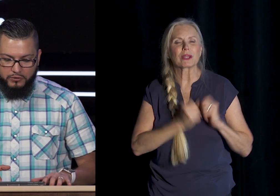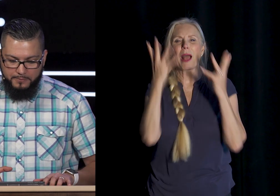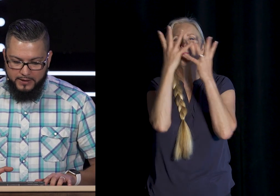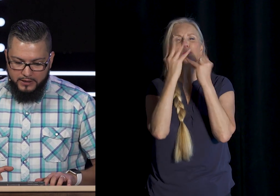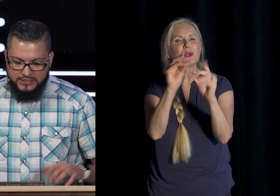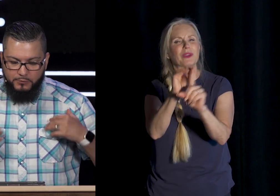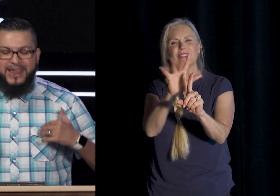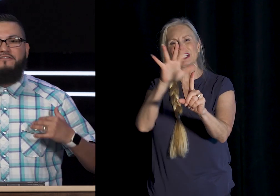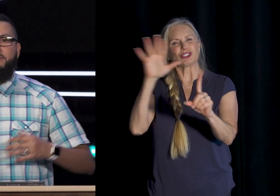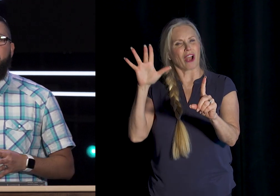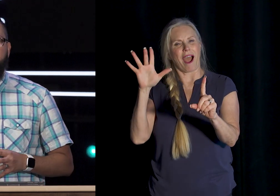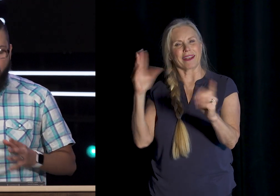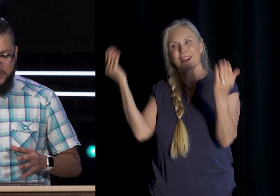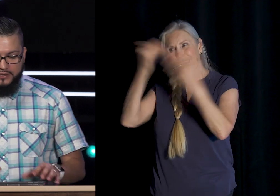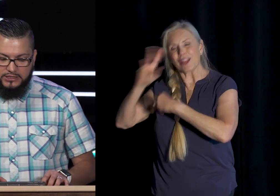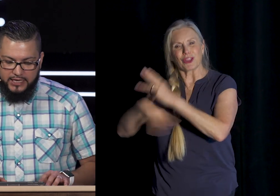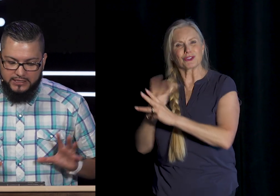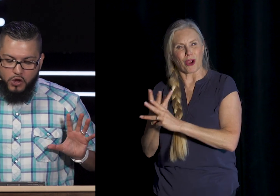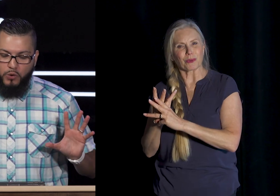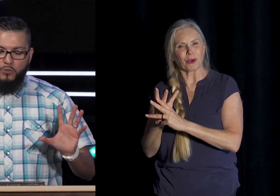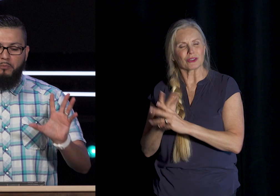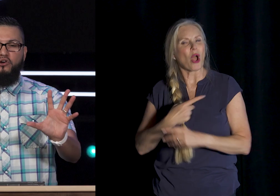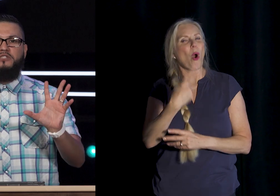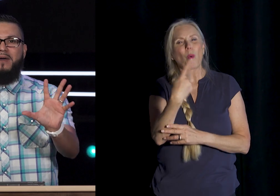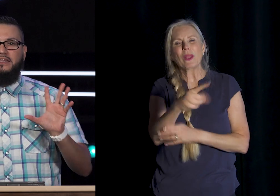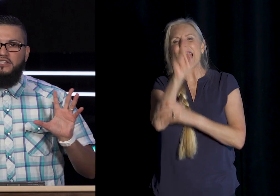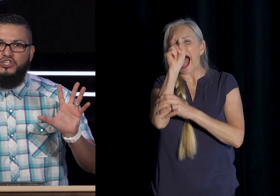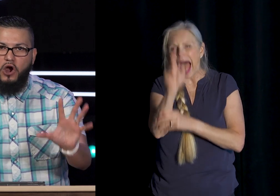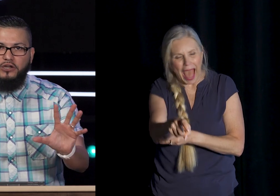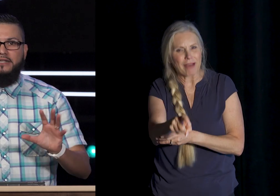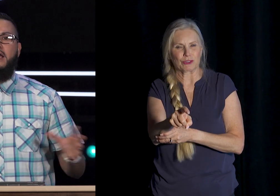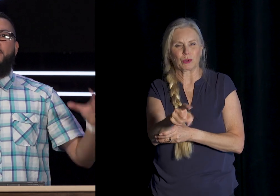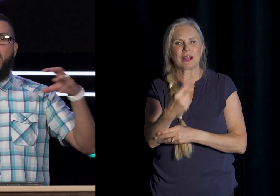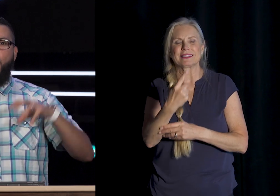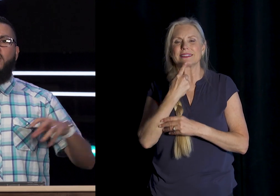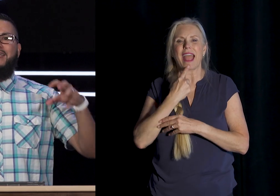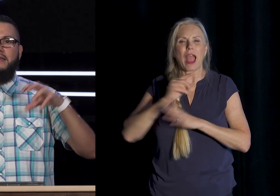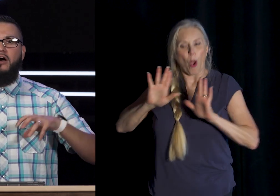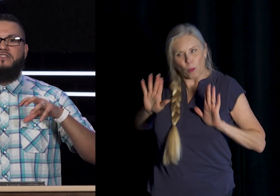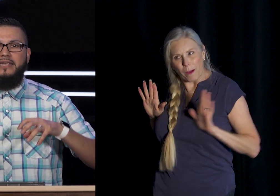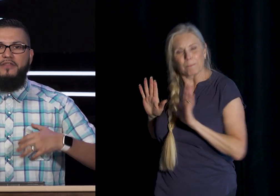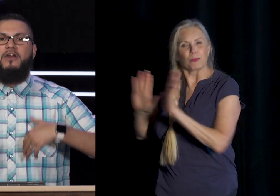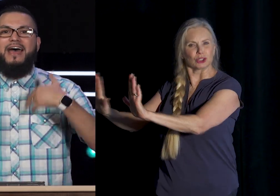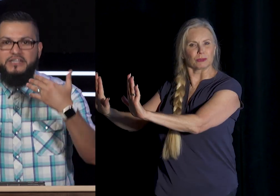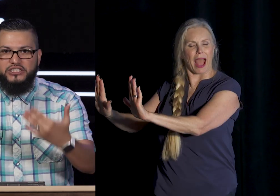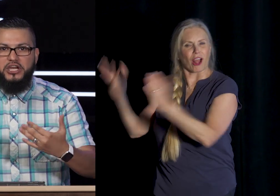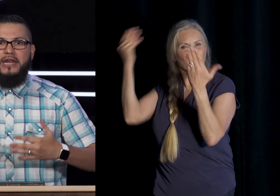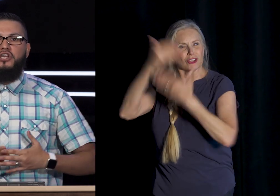See we Have to Be a Generation That says We will Push back The darkness By walking In love Together Initiating